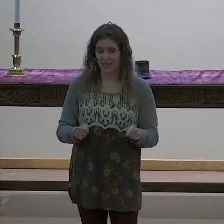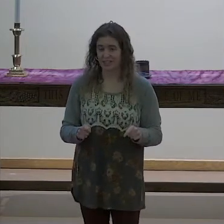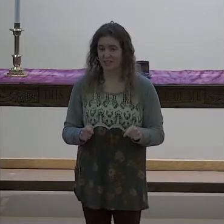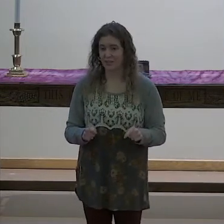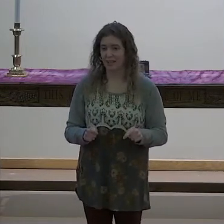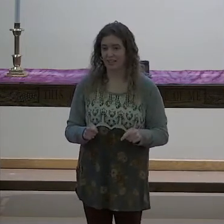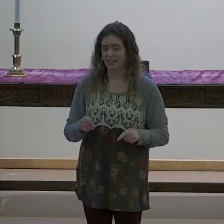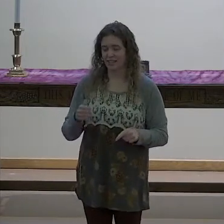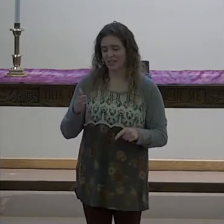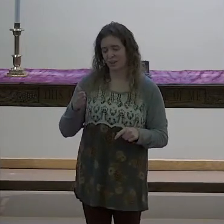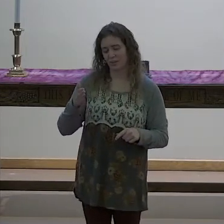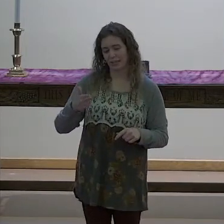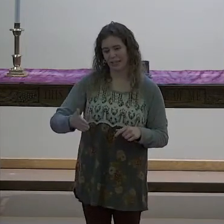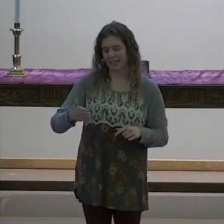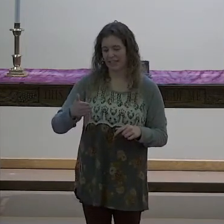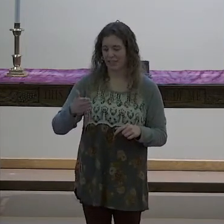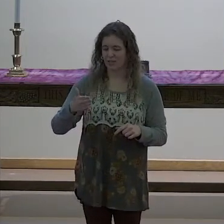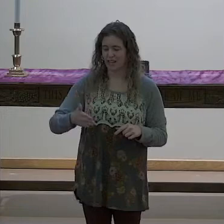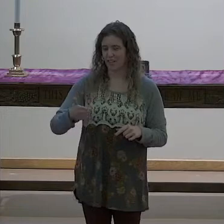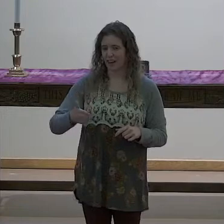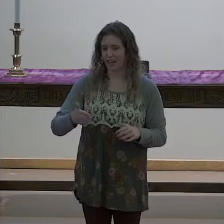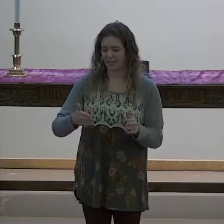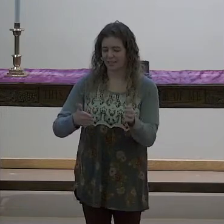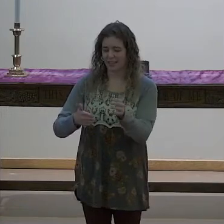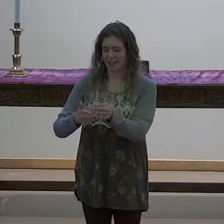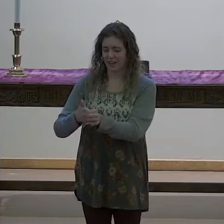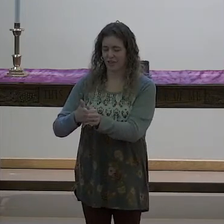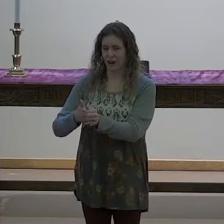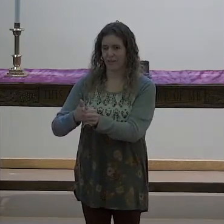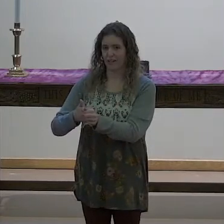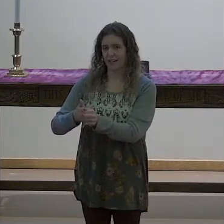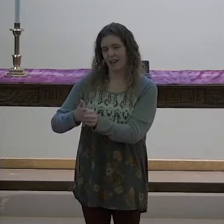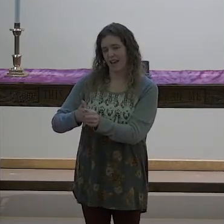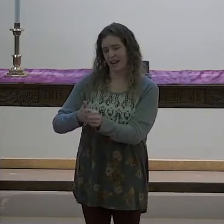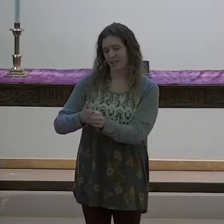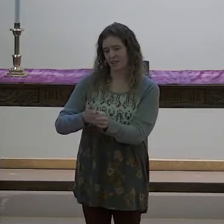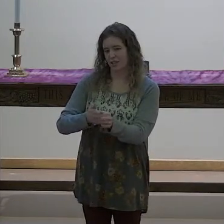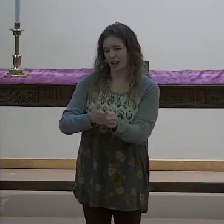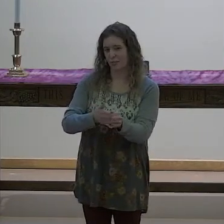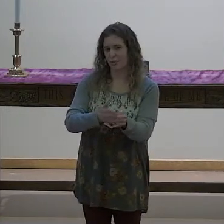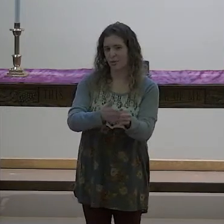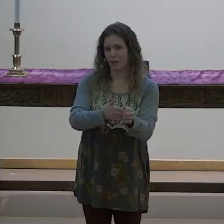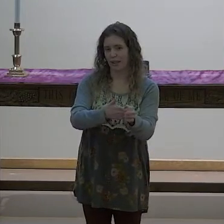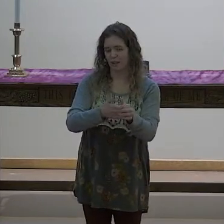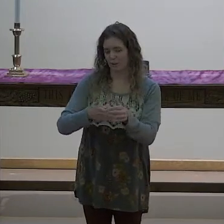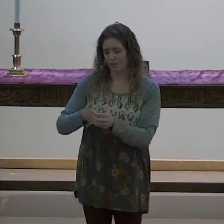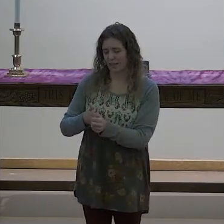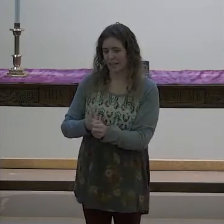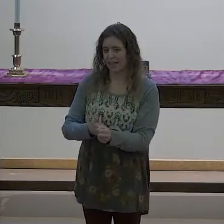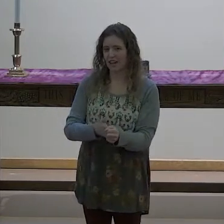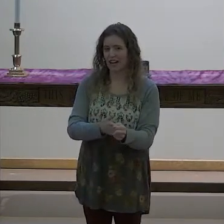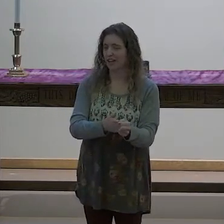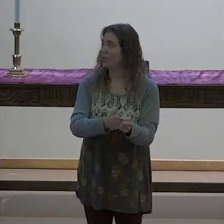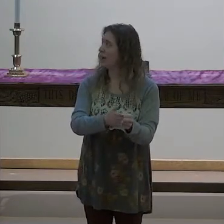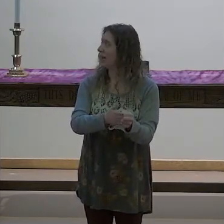here's a new one. So lead is you take your hand and you grab it and you just kind of pull like you're leading your hand away.